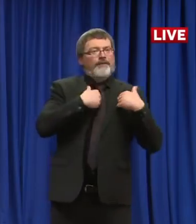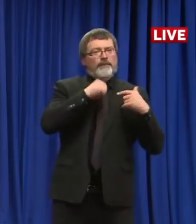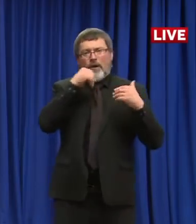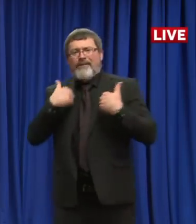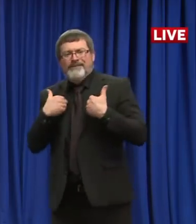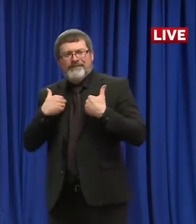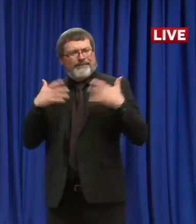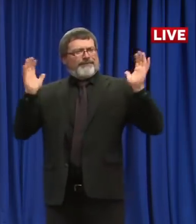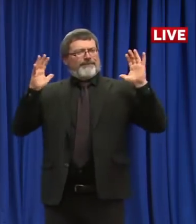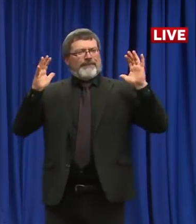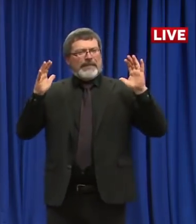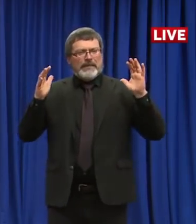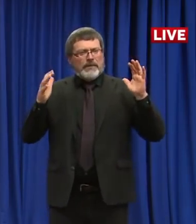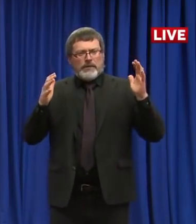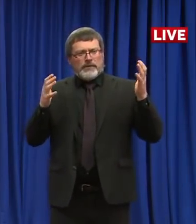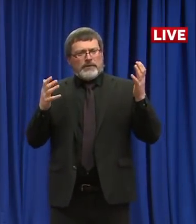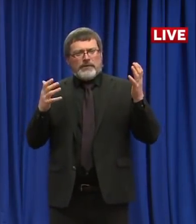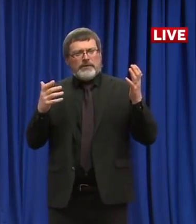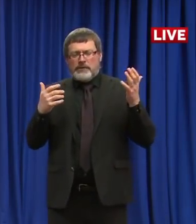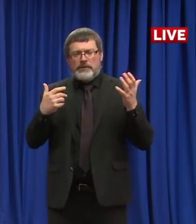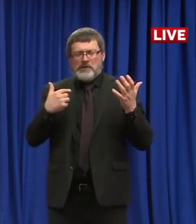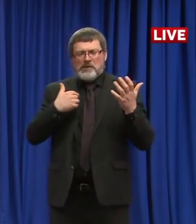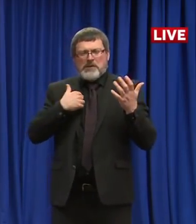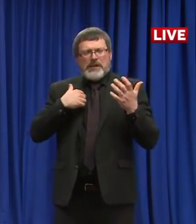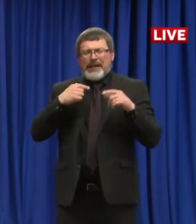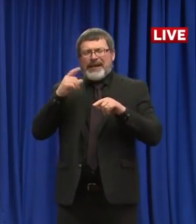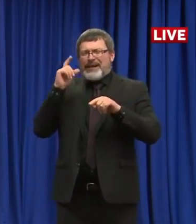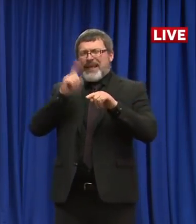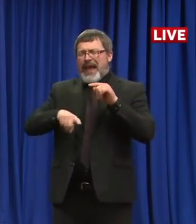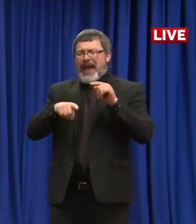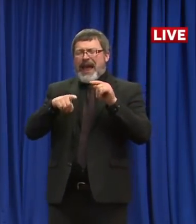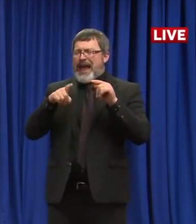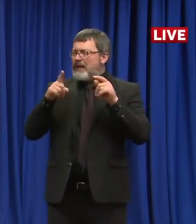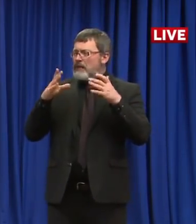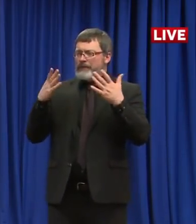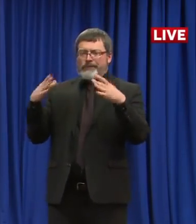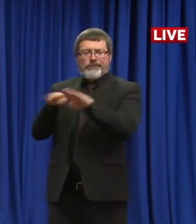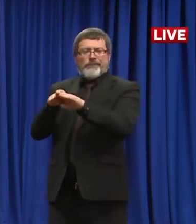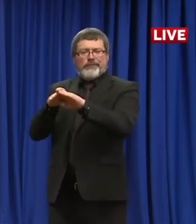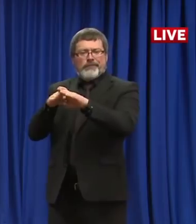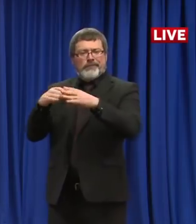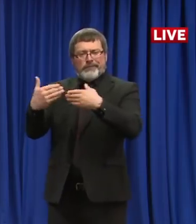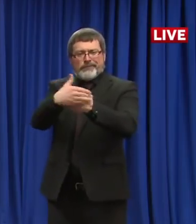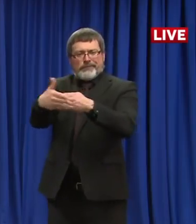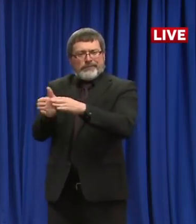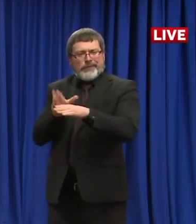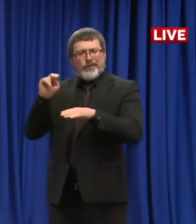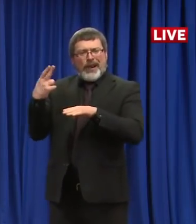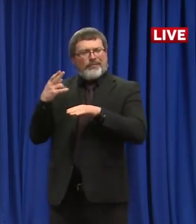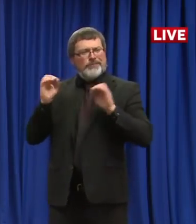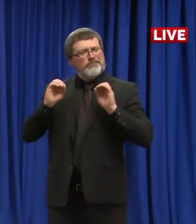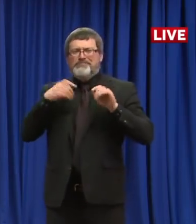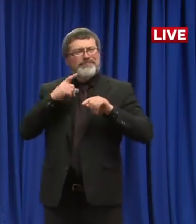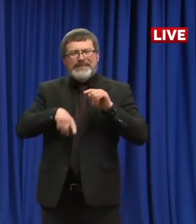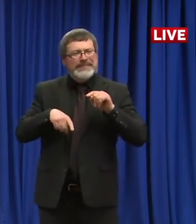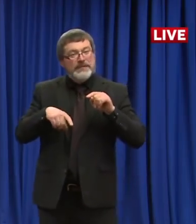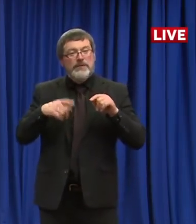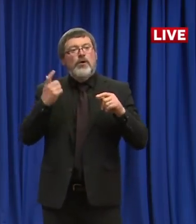virus. And we're not in a position to be able to test everybody that might have symptoms of COVID-19.